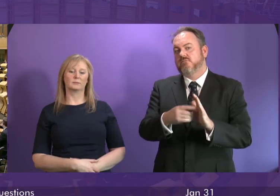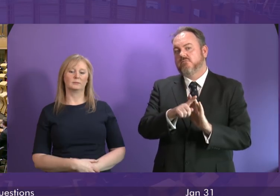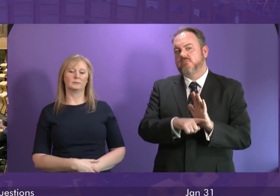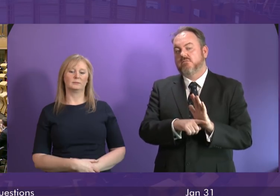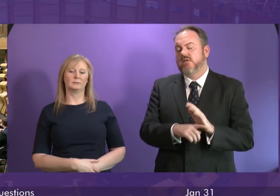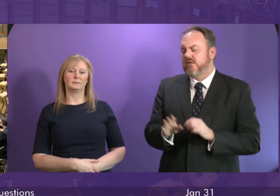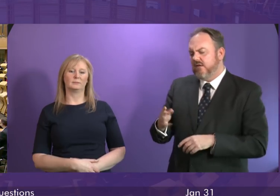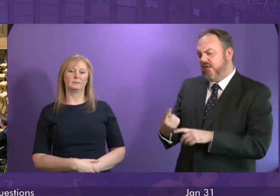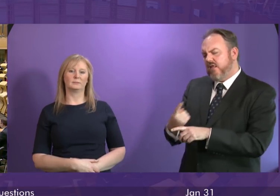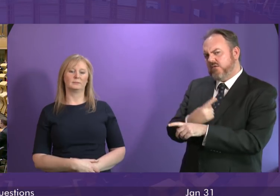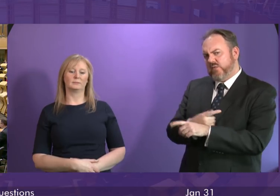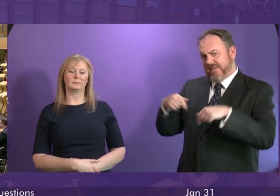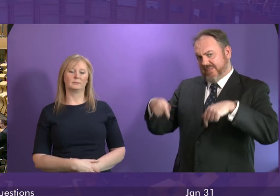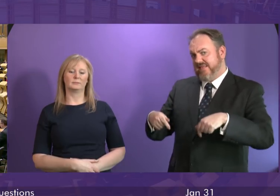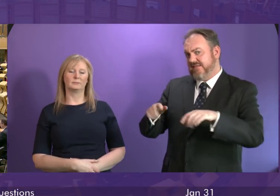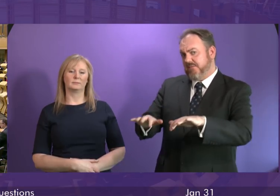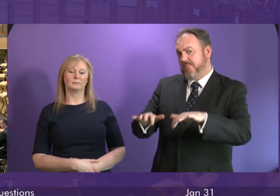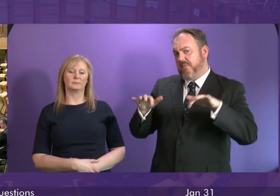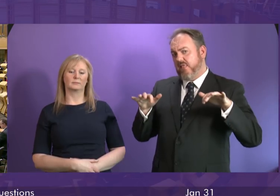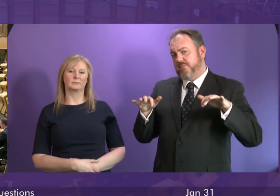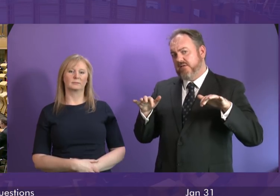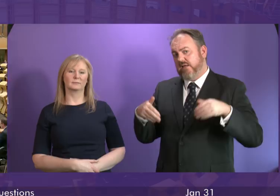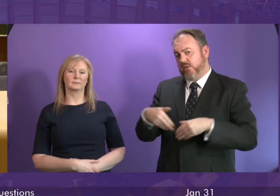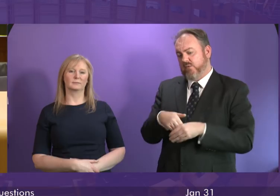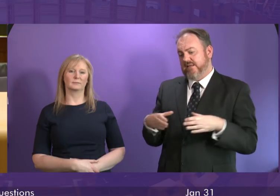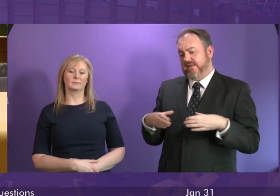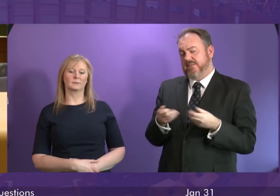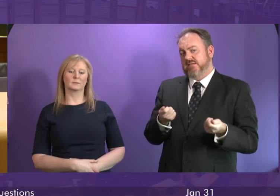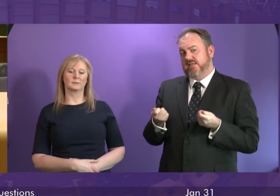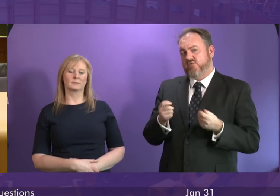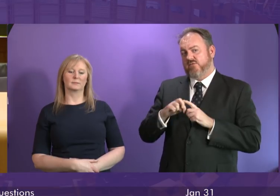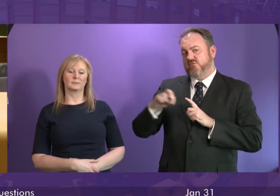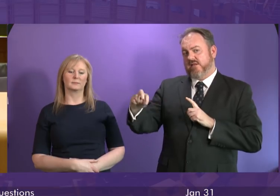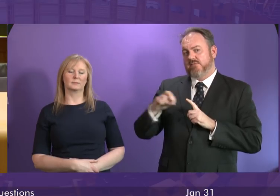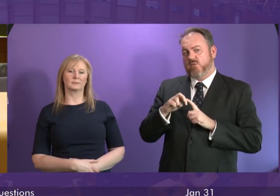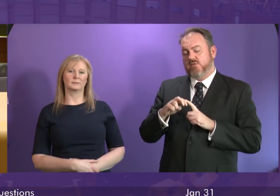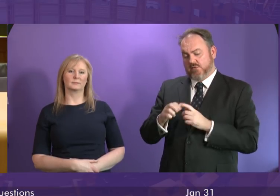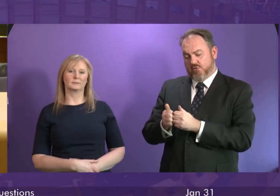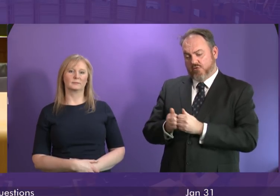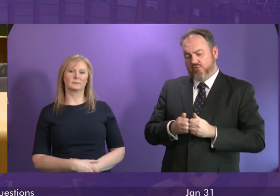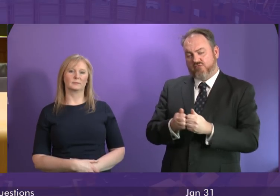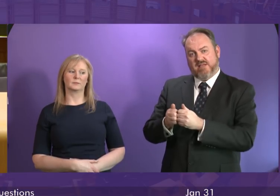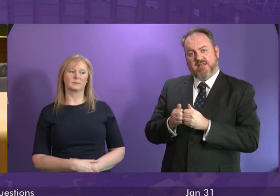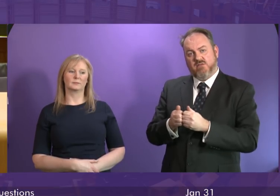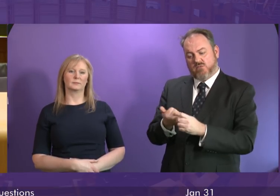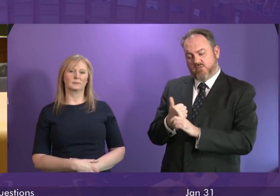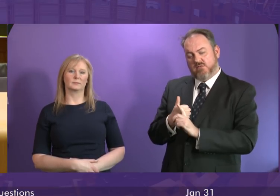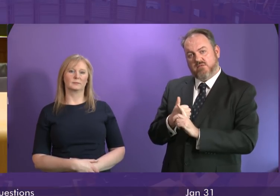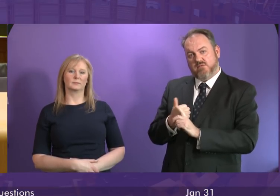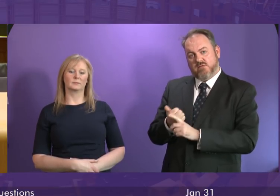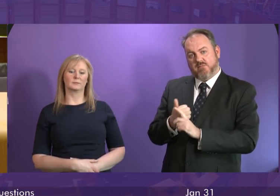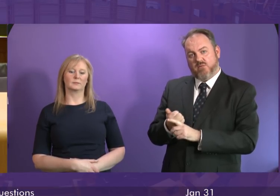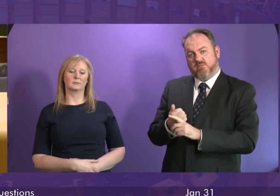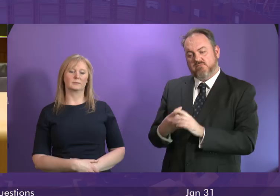presiding officer to this parliament including the cabinet secretary for transport agreed unanimously to support the urgent